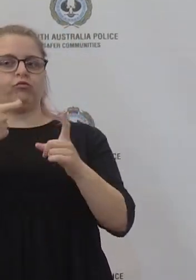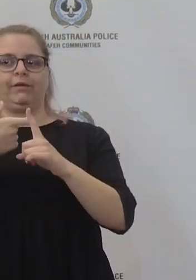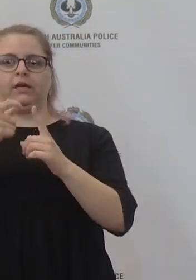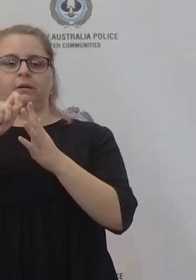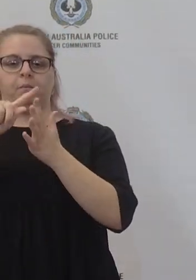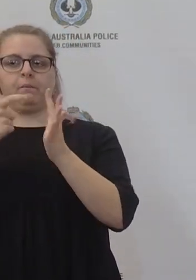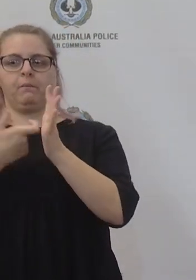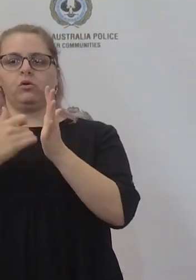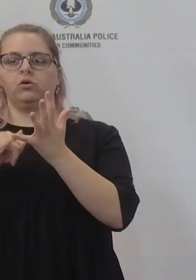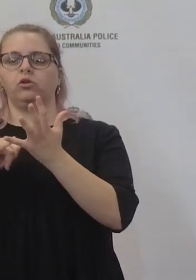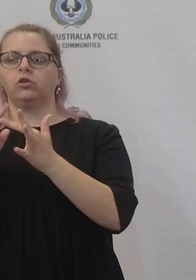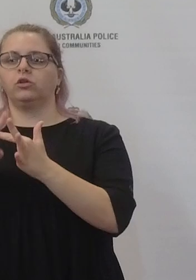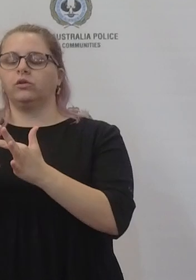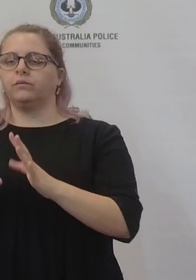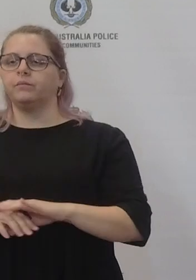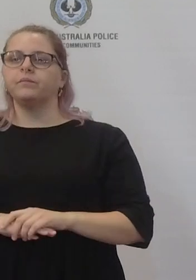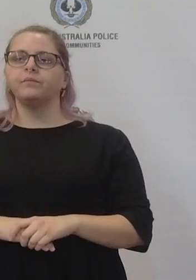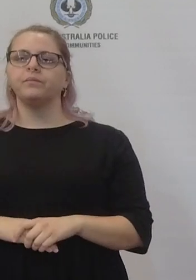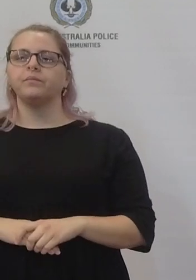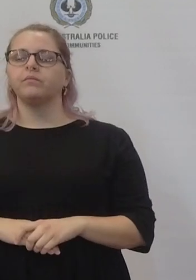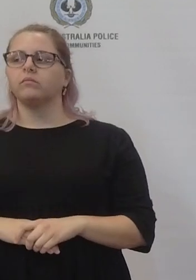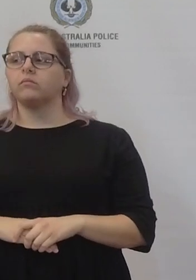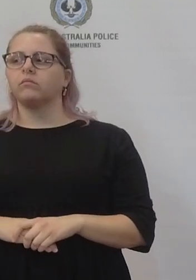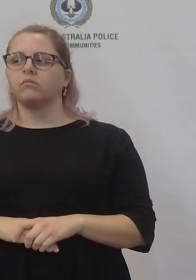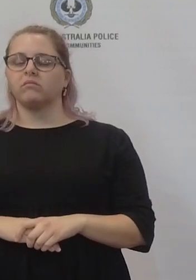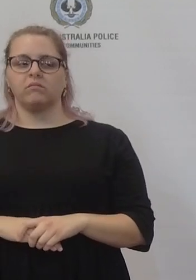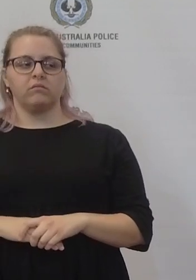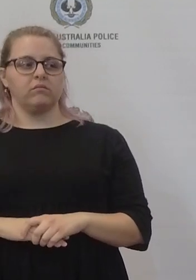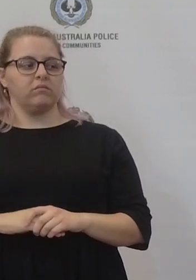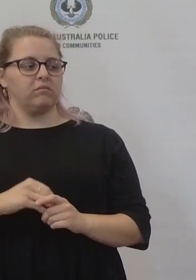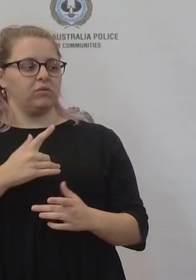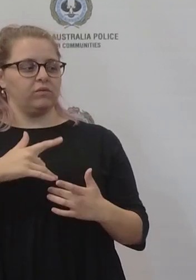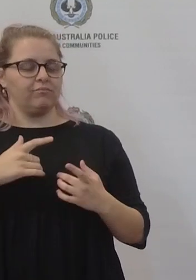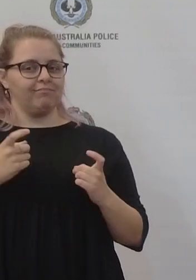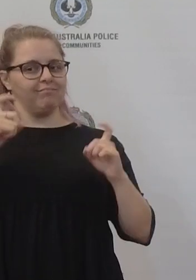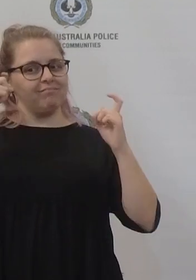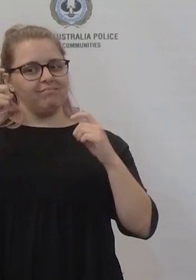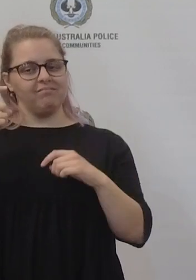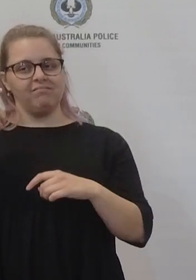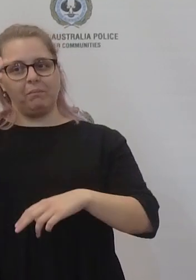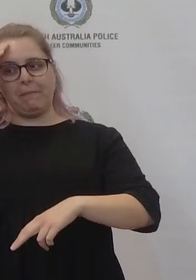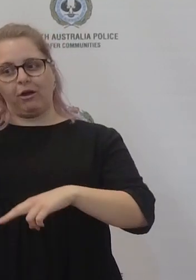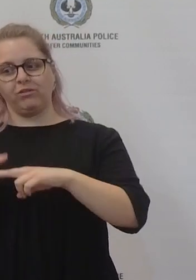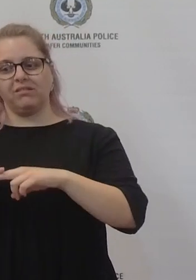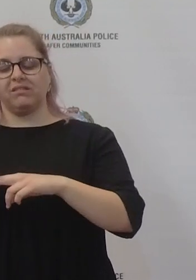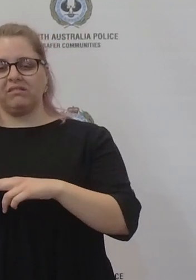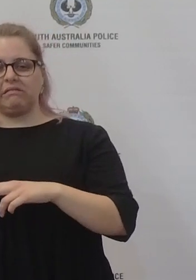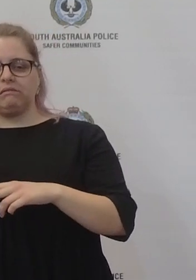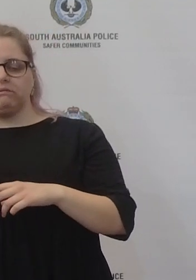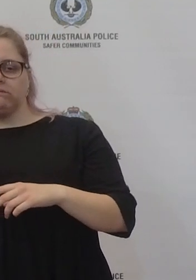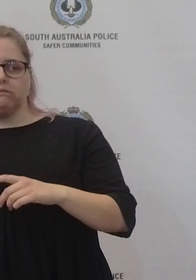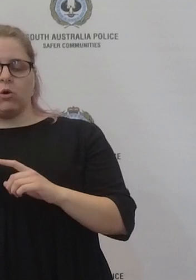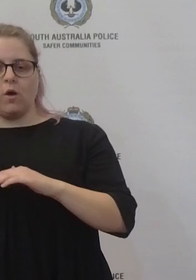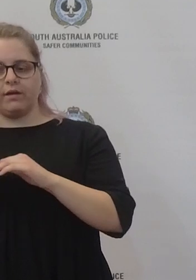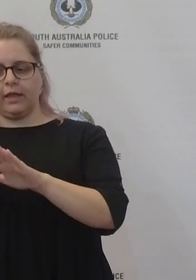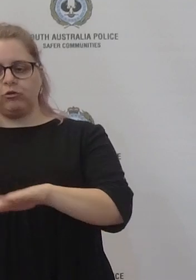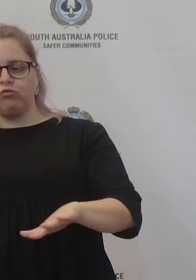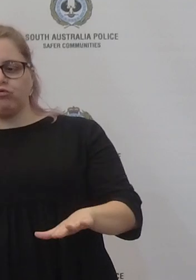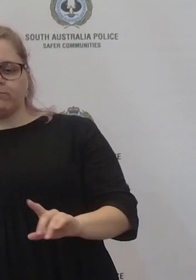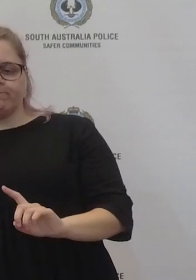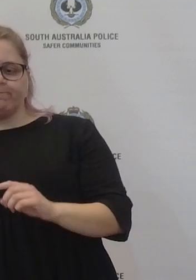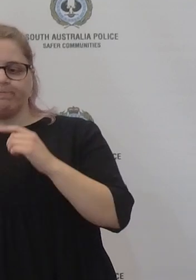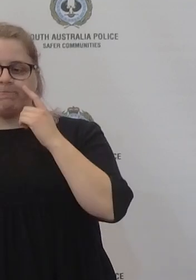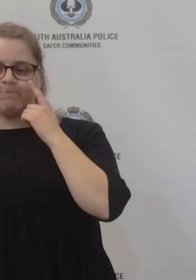do you run the risk at all with parents at home thinking that unvaccinated teachers will be back and how will unvaccinated teachers